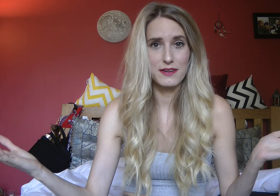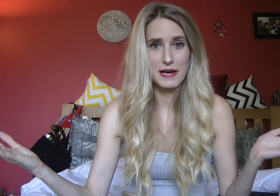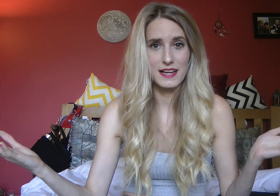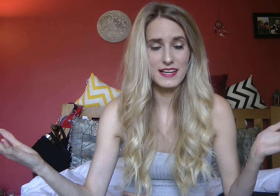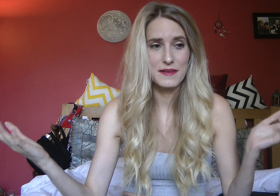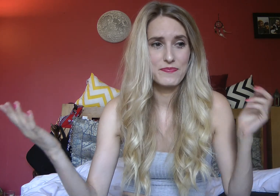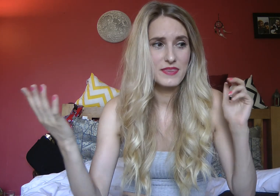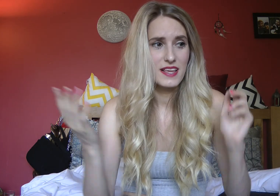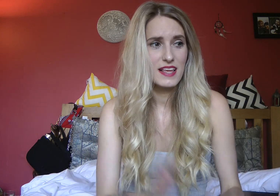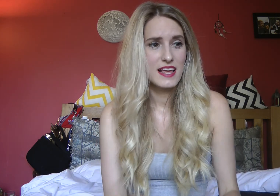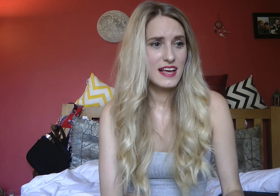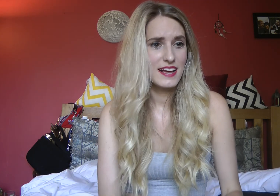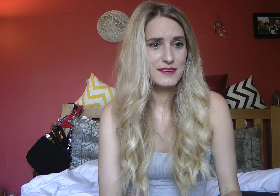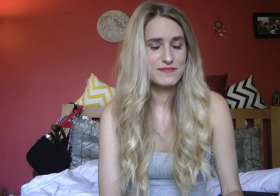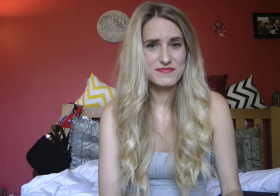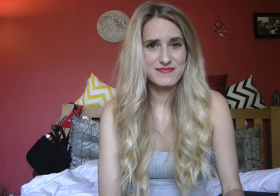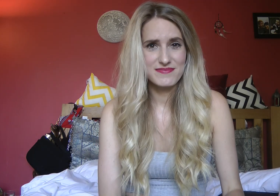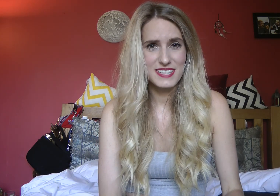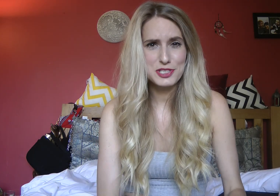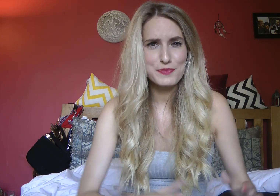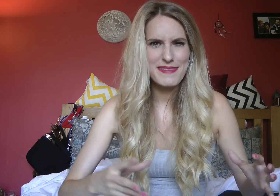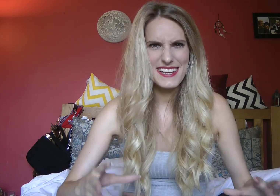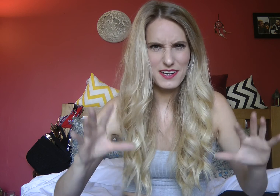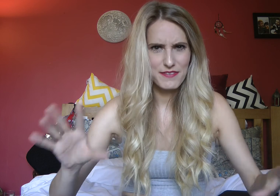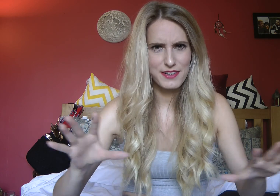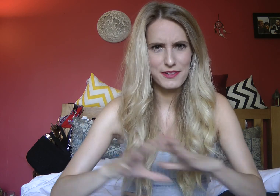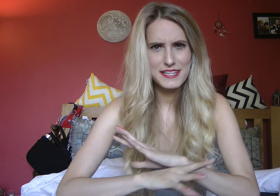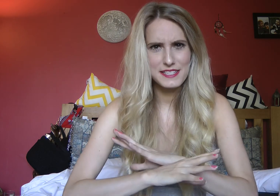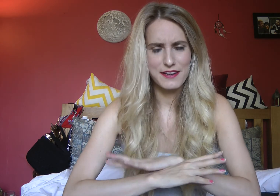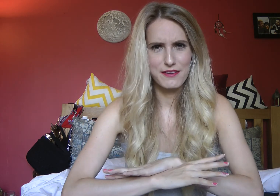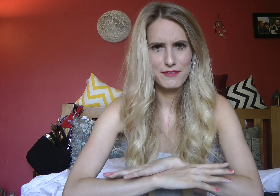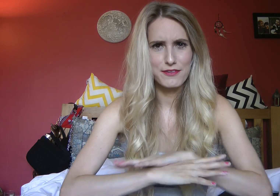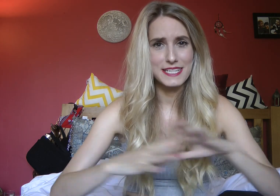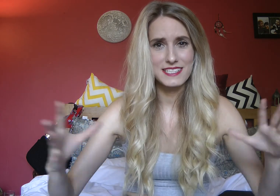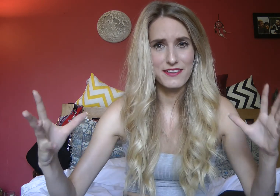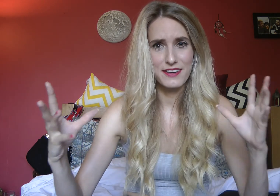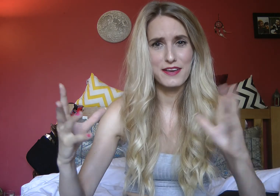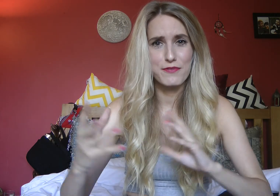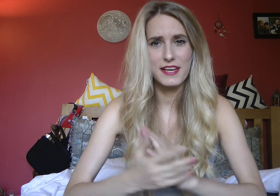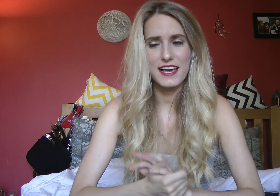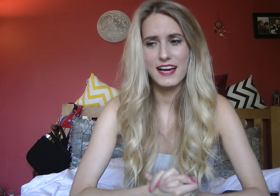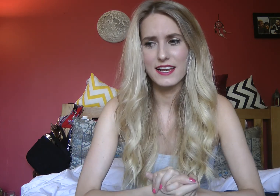about it and let's just make life a lot easier for each other if we can